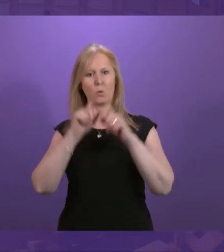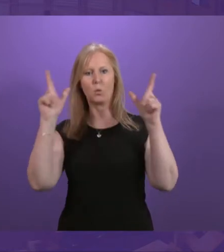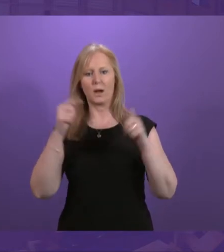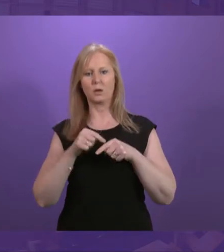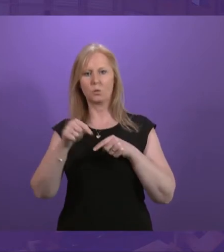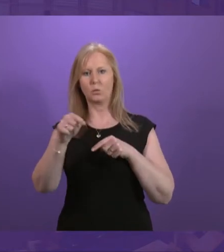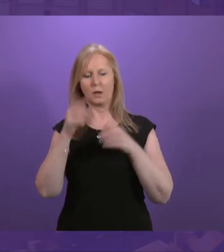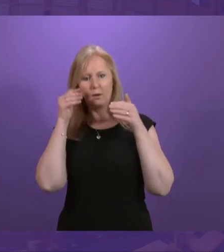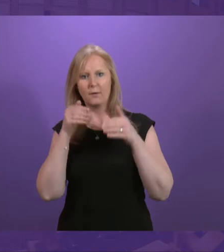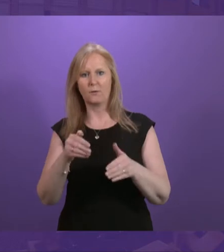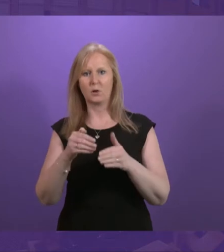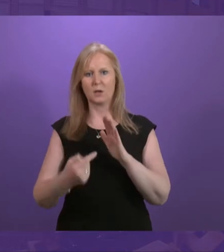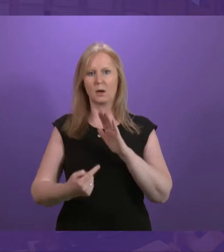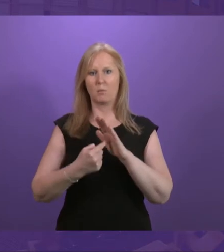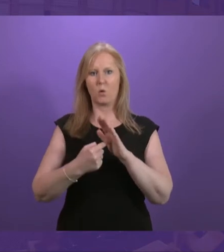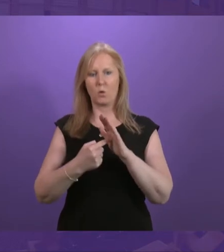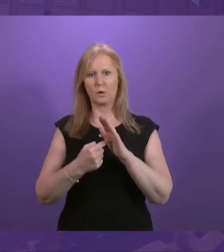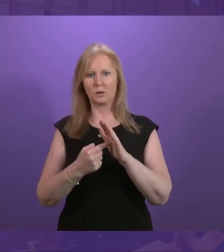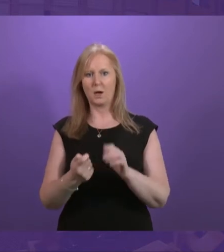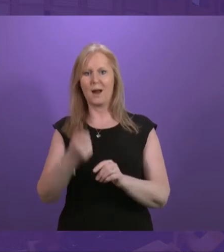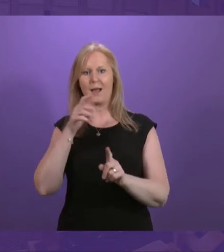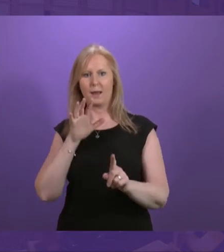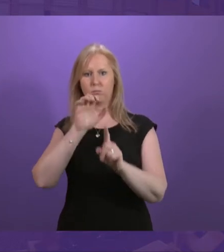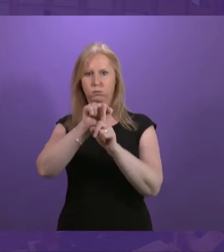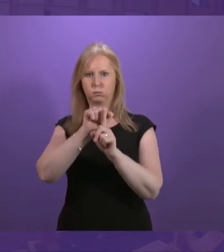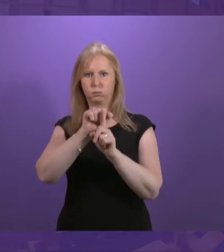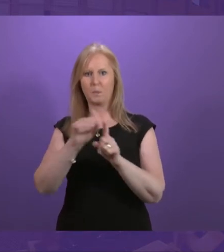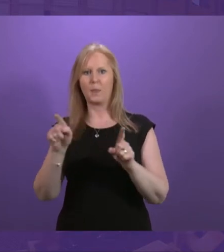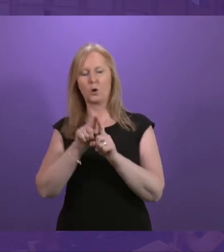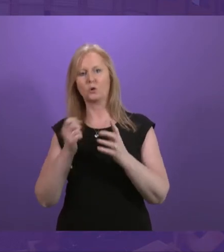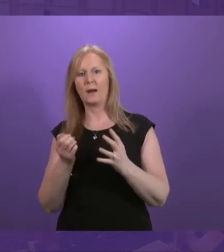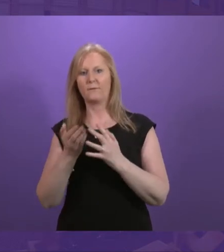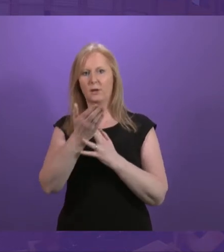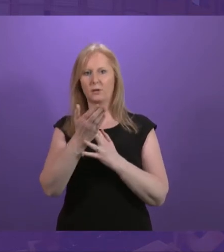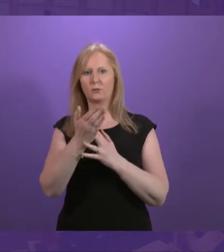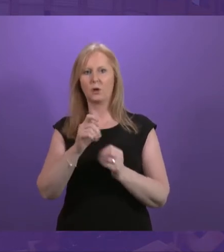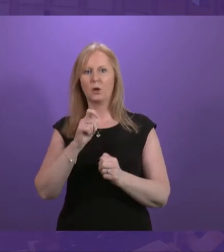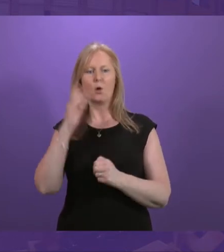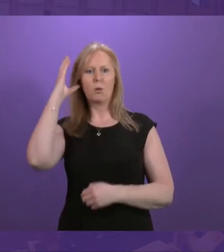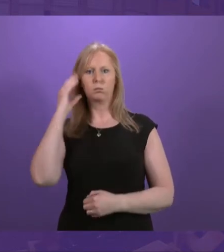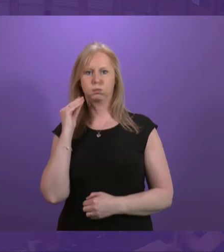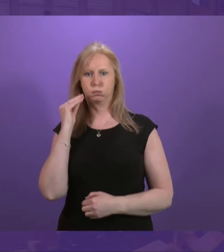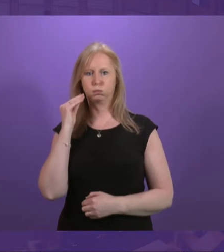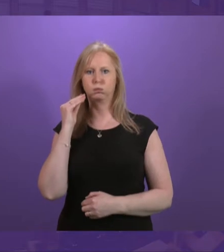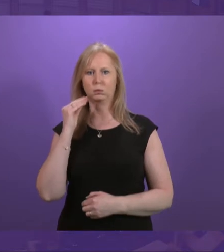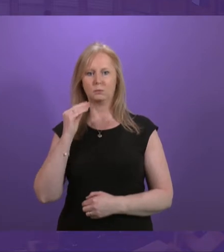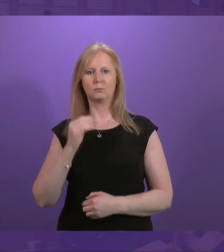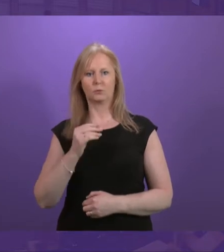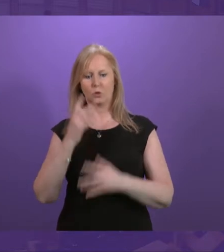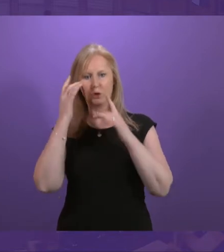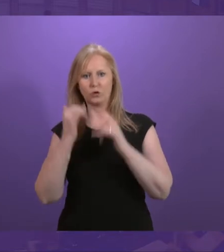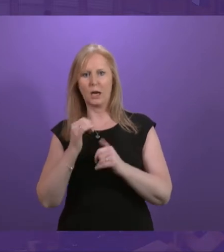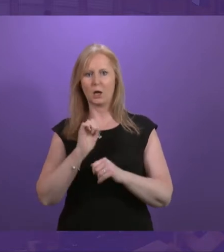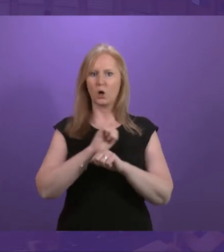on the importance of early identification and intervention for hearing loss, with the strapline being check